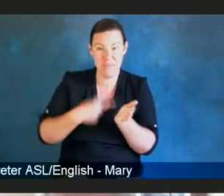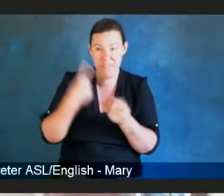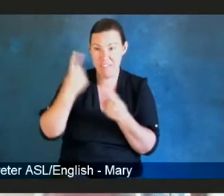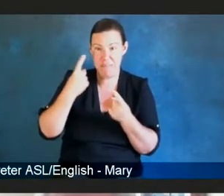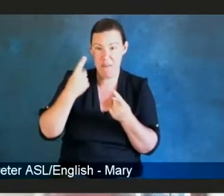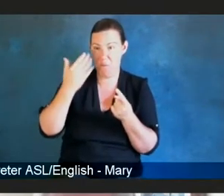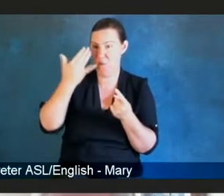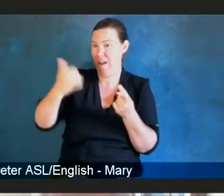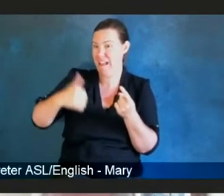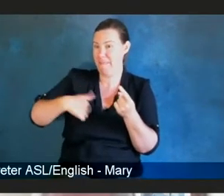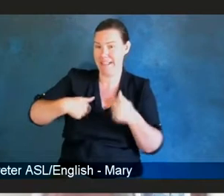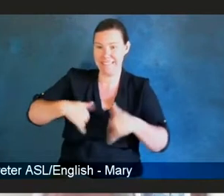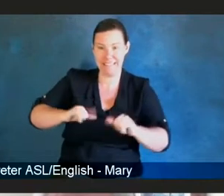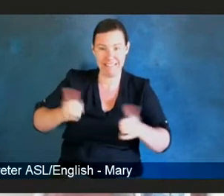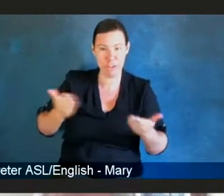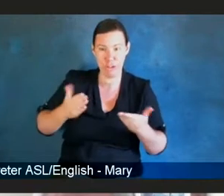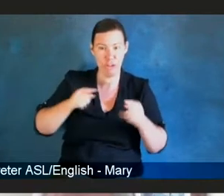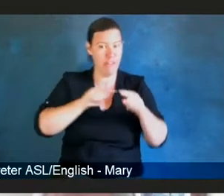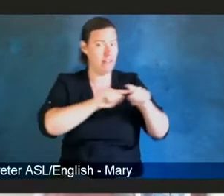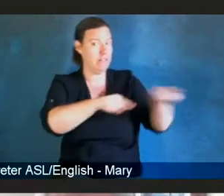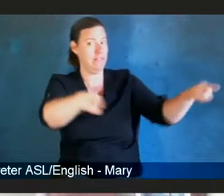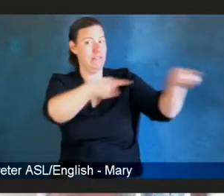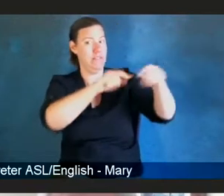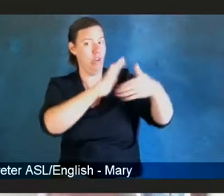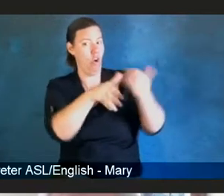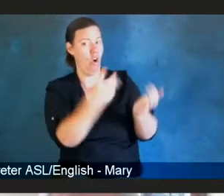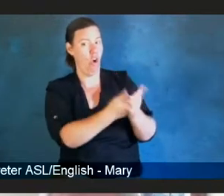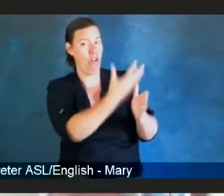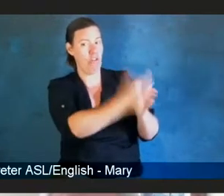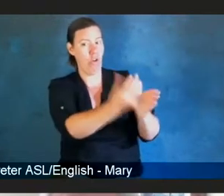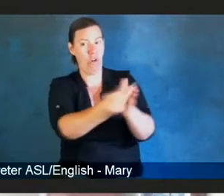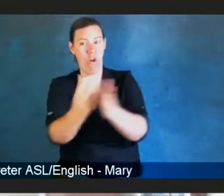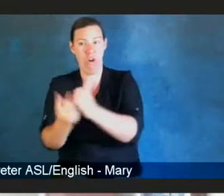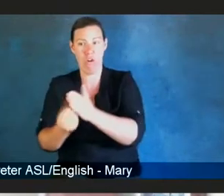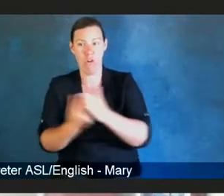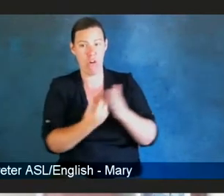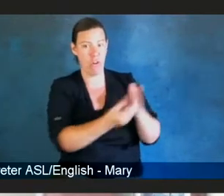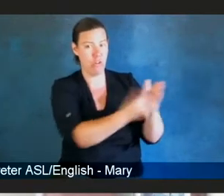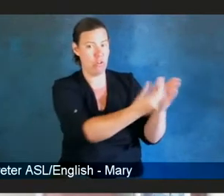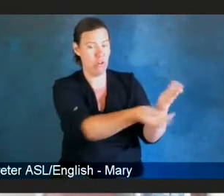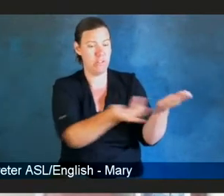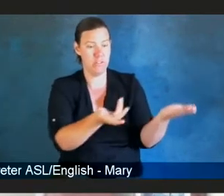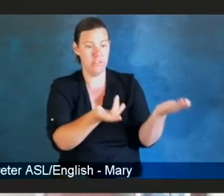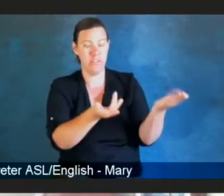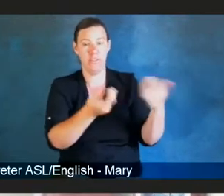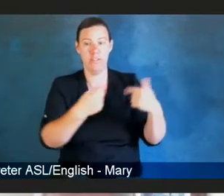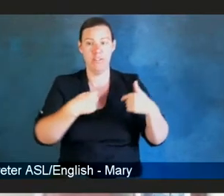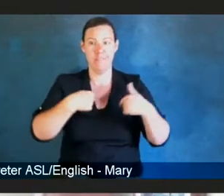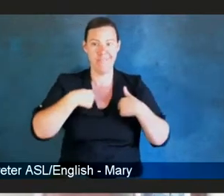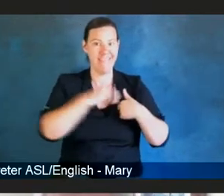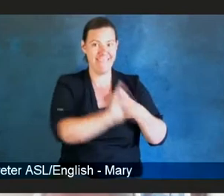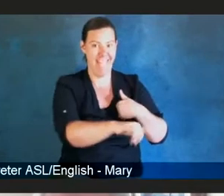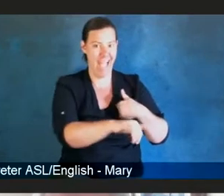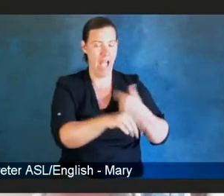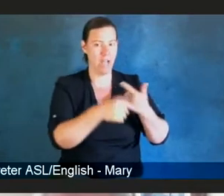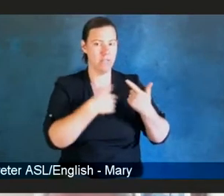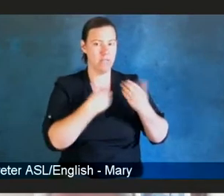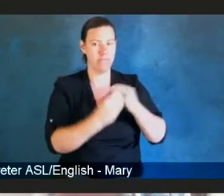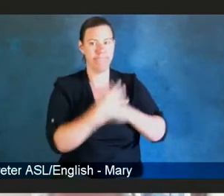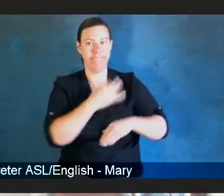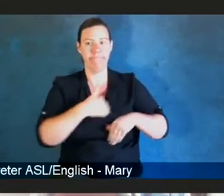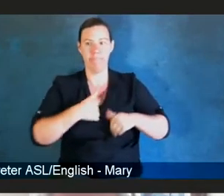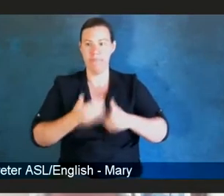I still here? And I have to think that it's what propelled me to become an advocate for HIV.